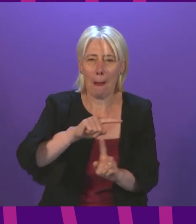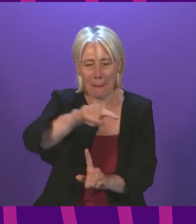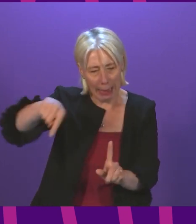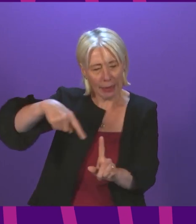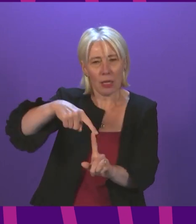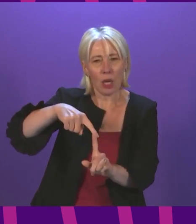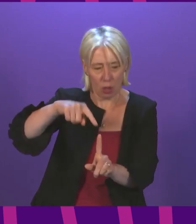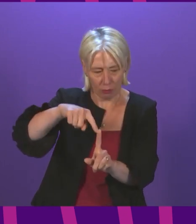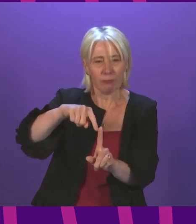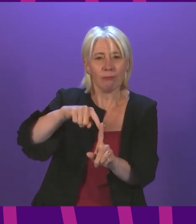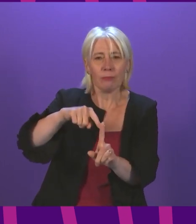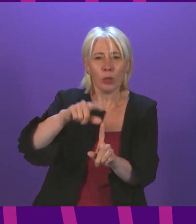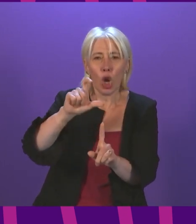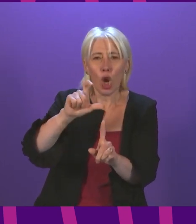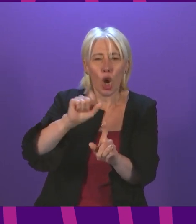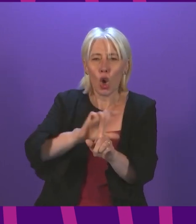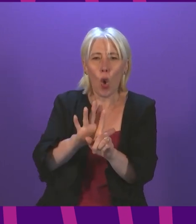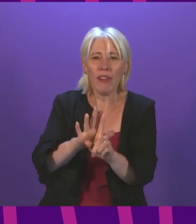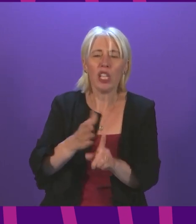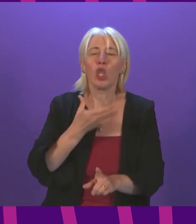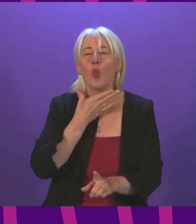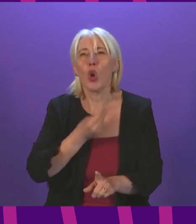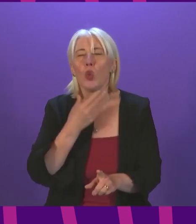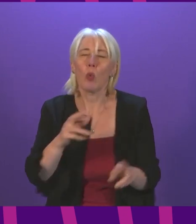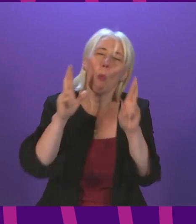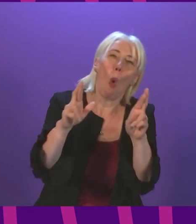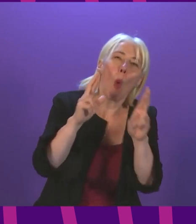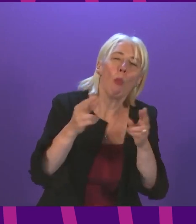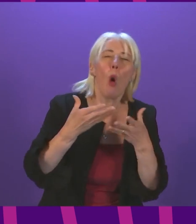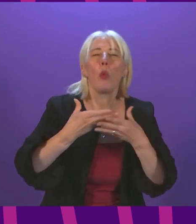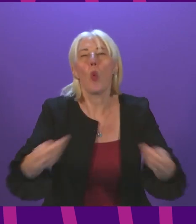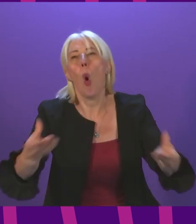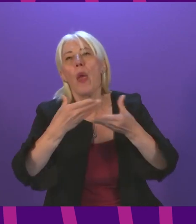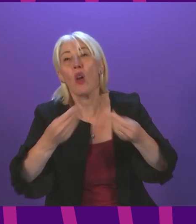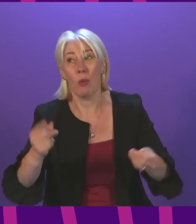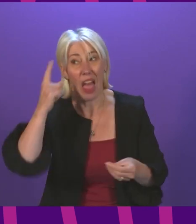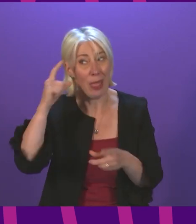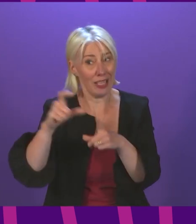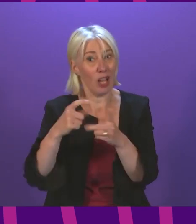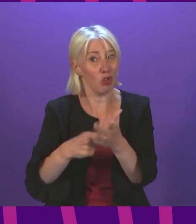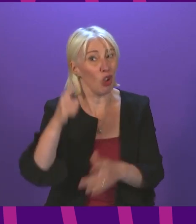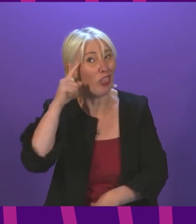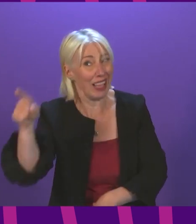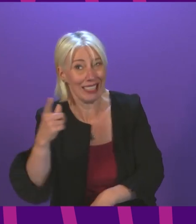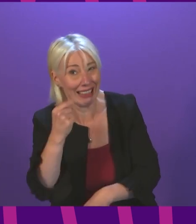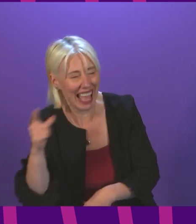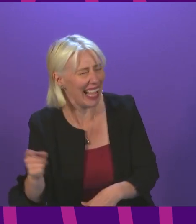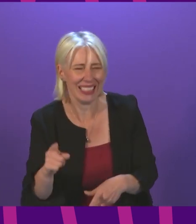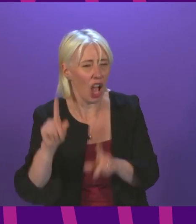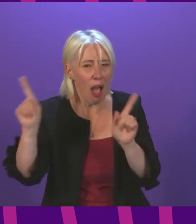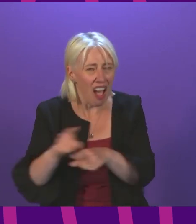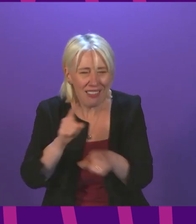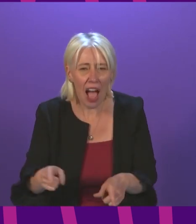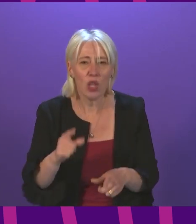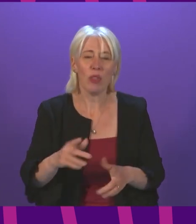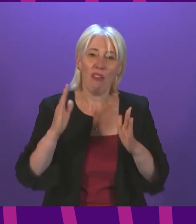COVID can't simply be wished away as I think Douglas Ross sometimes believes it can. We have to take active measures